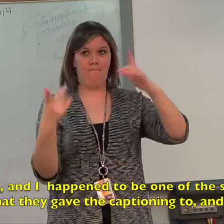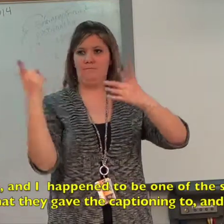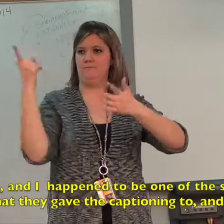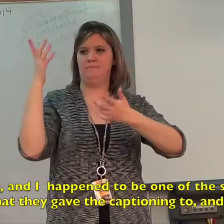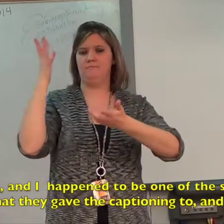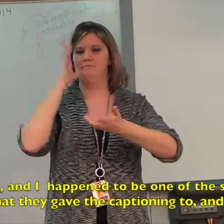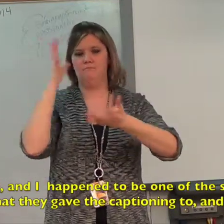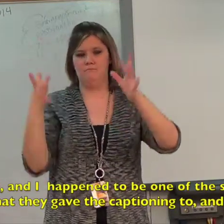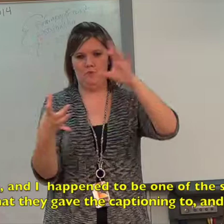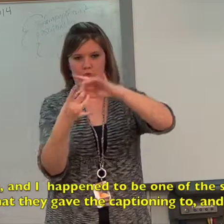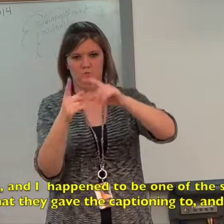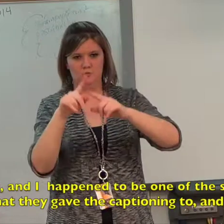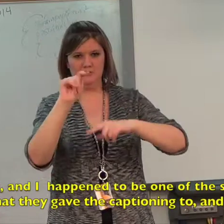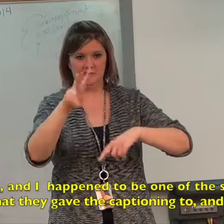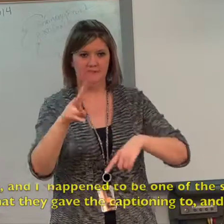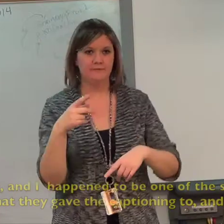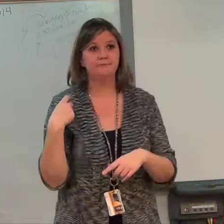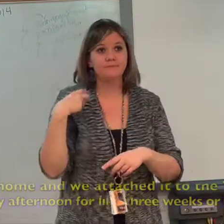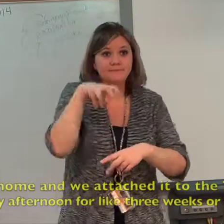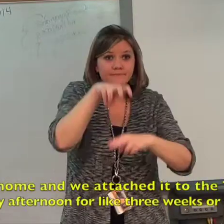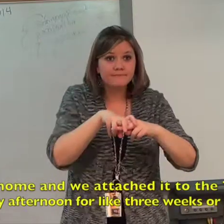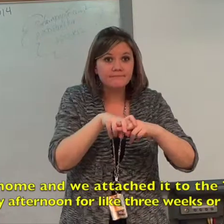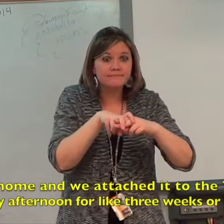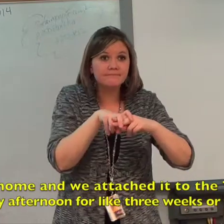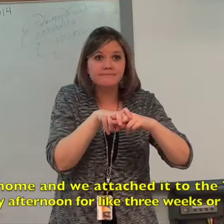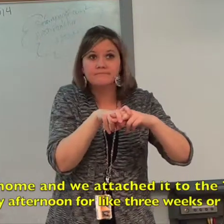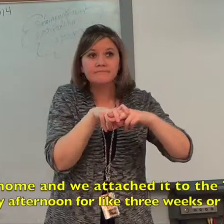captioning to. And I took it home. We attached it to the TV.